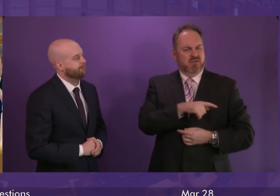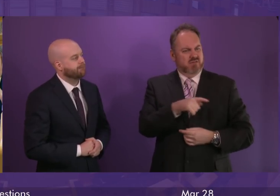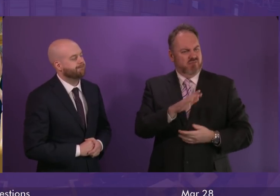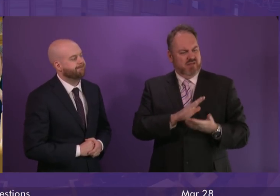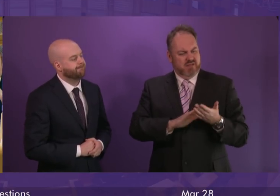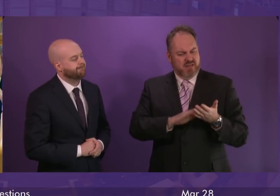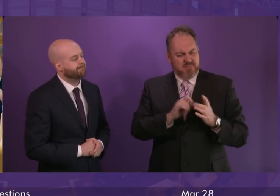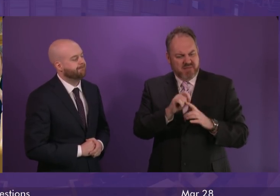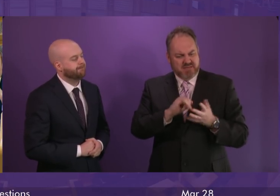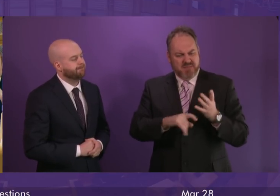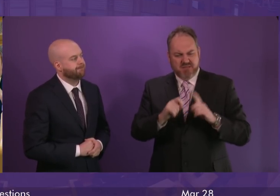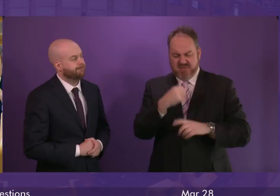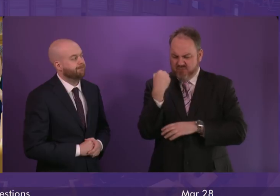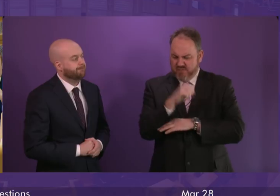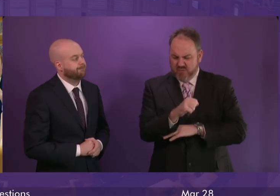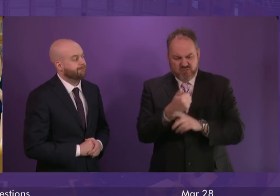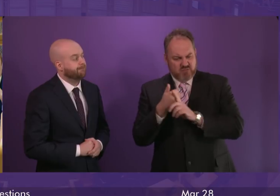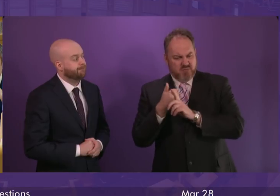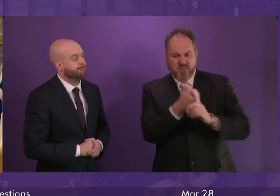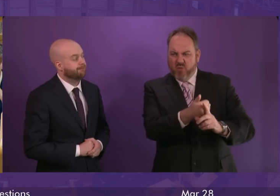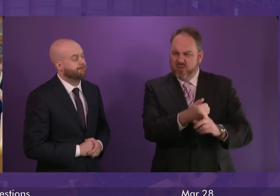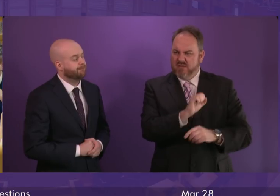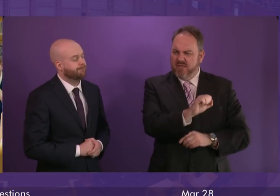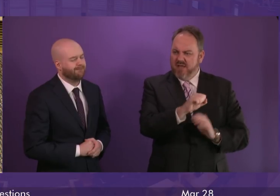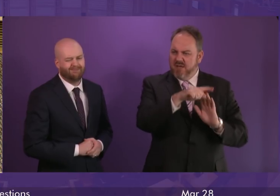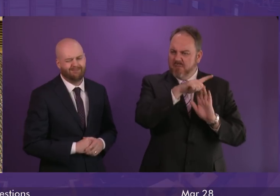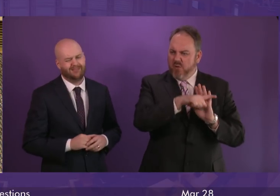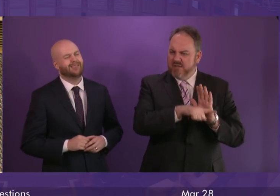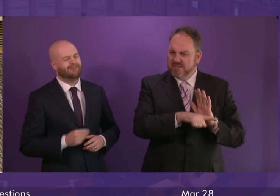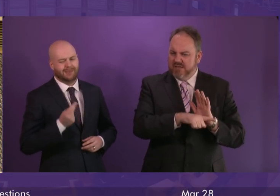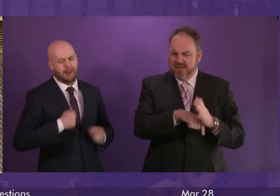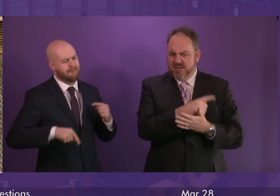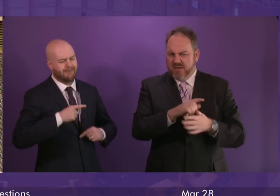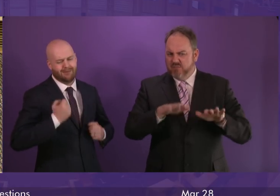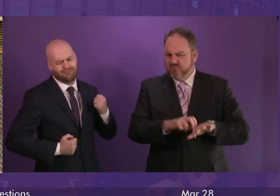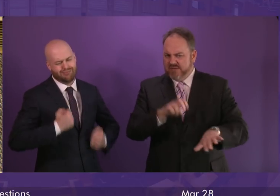to back the very policy option they have been demanding. LAUGHTER